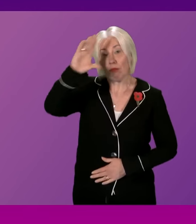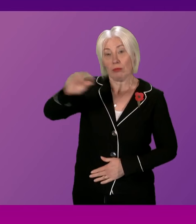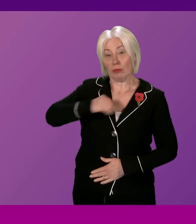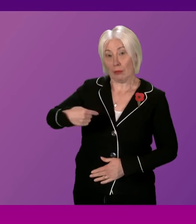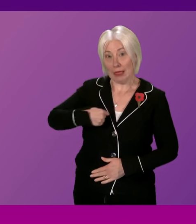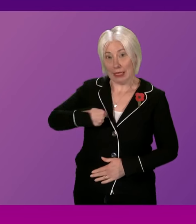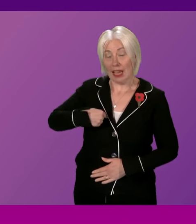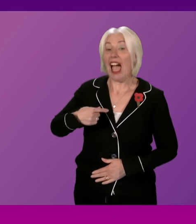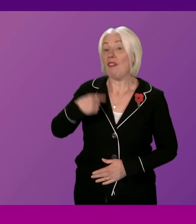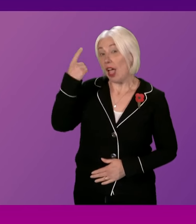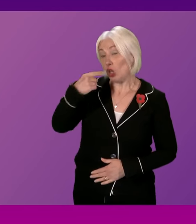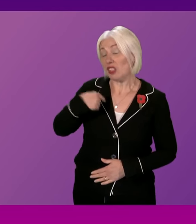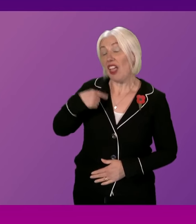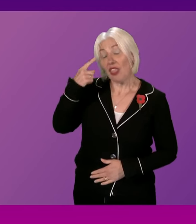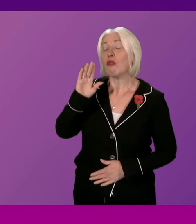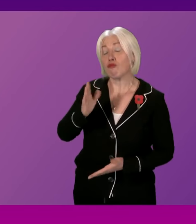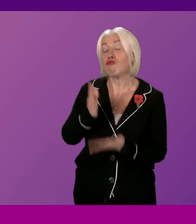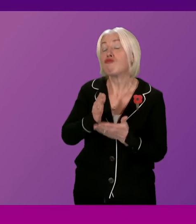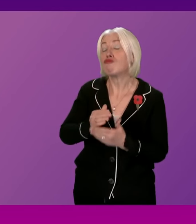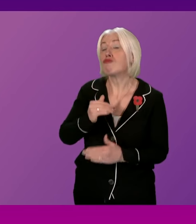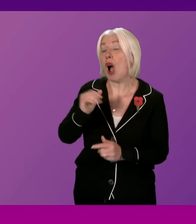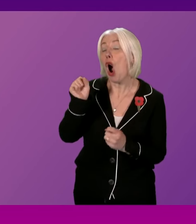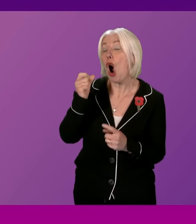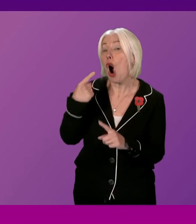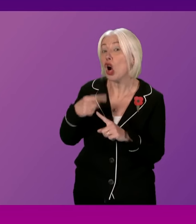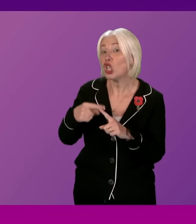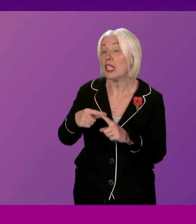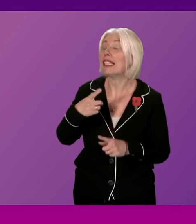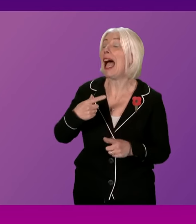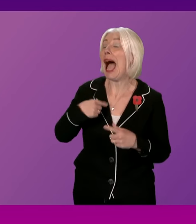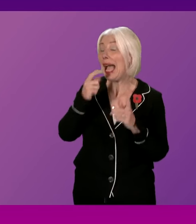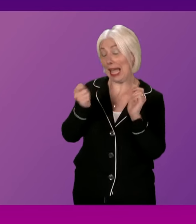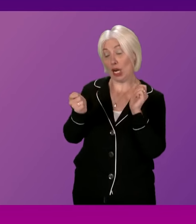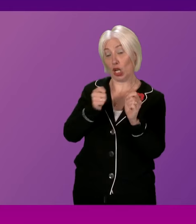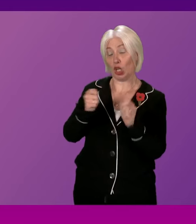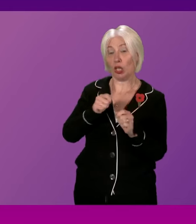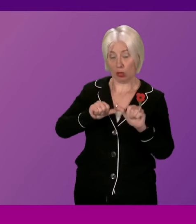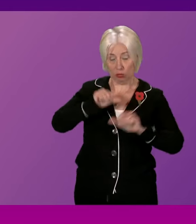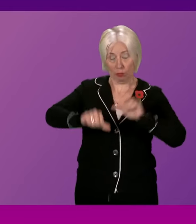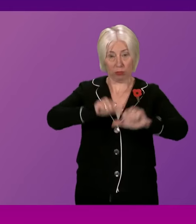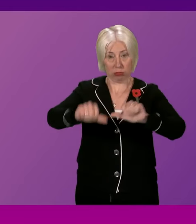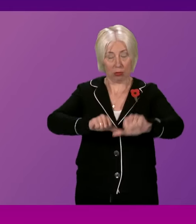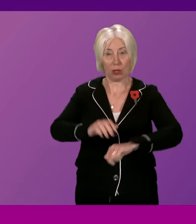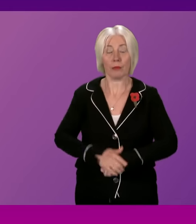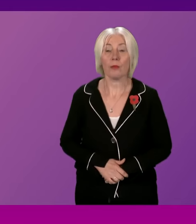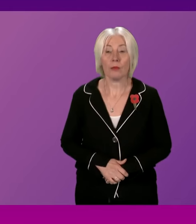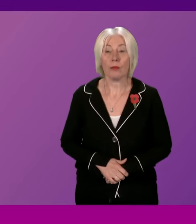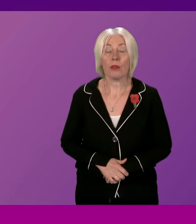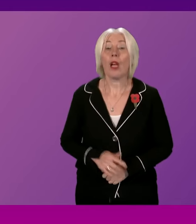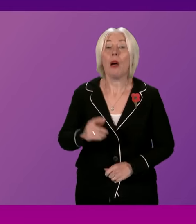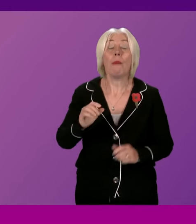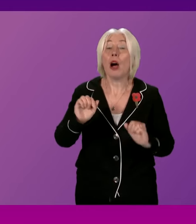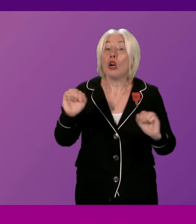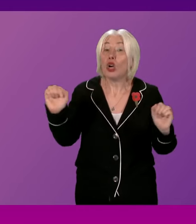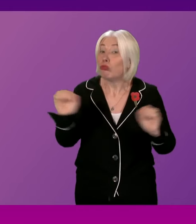and if I consider the matter sufficiently urgent I can make an adjustment to the business programme and as yet I have